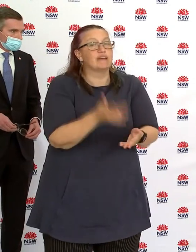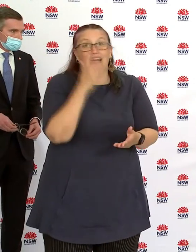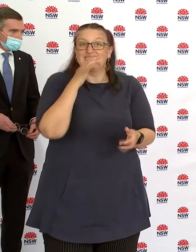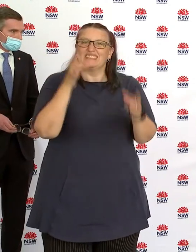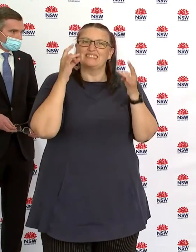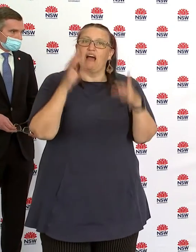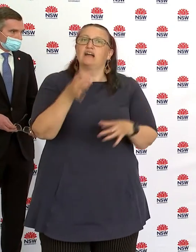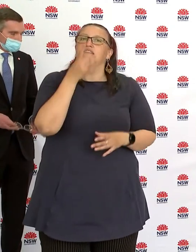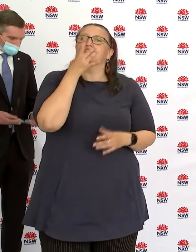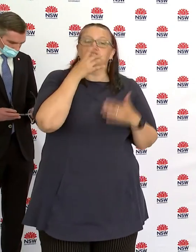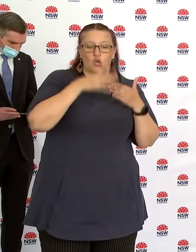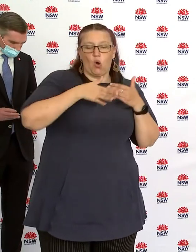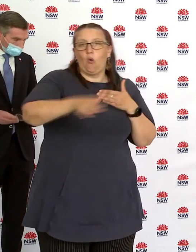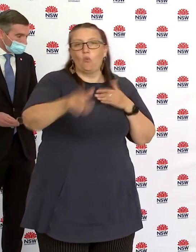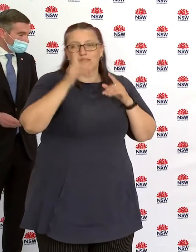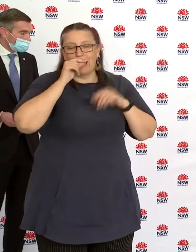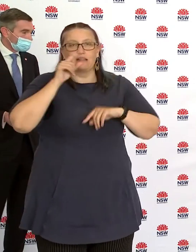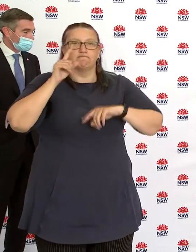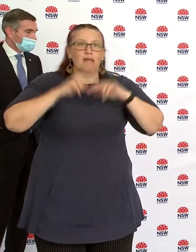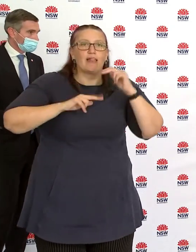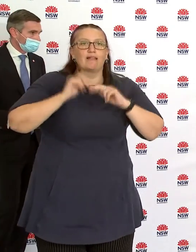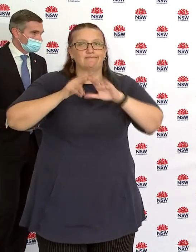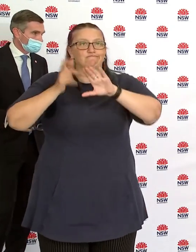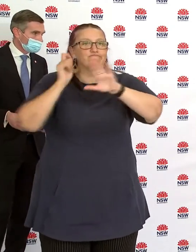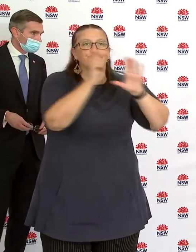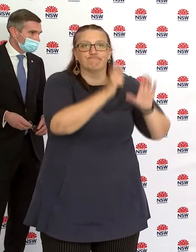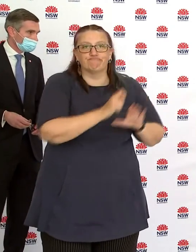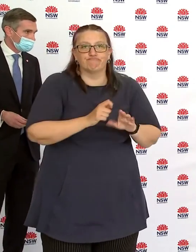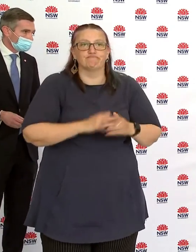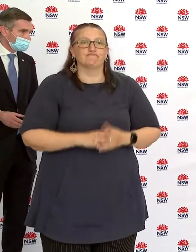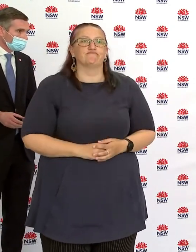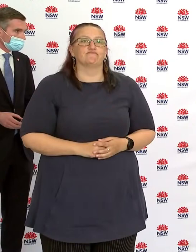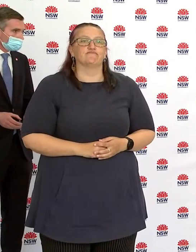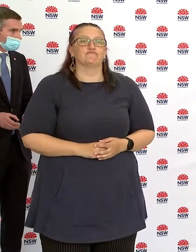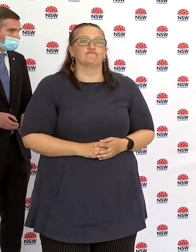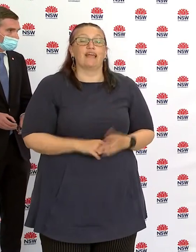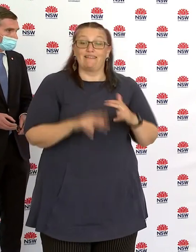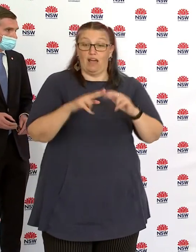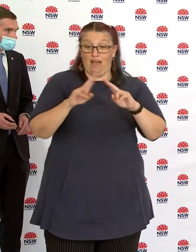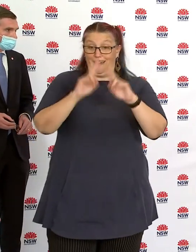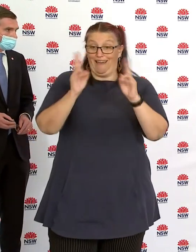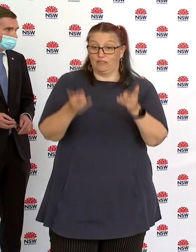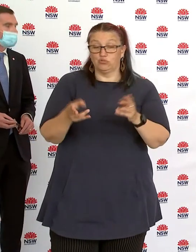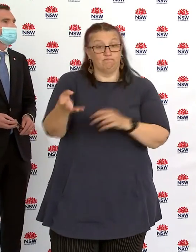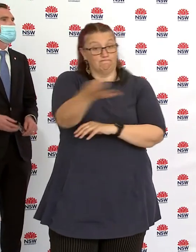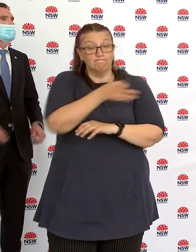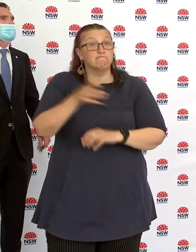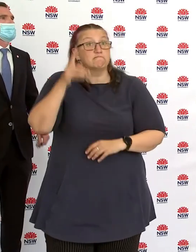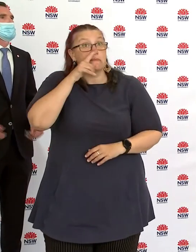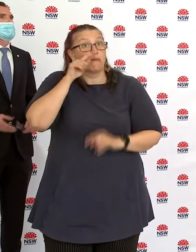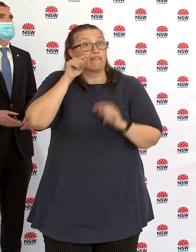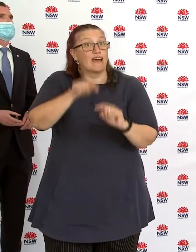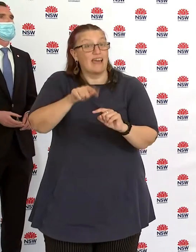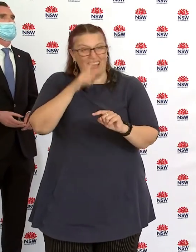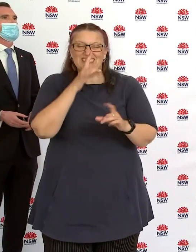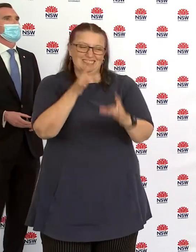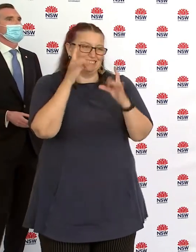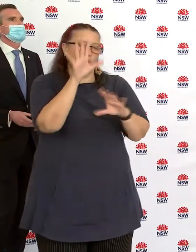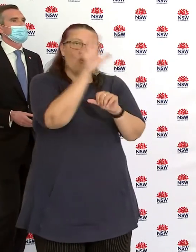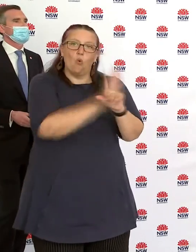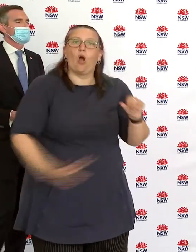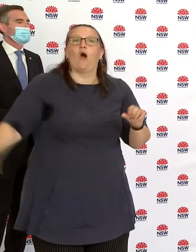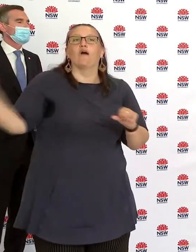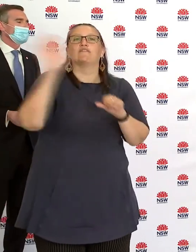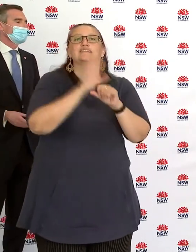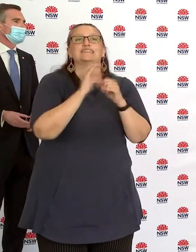Saturday onwards. In relation to non-occupied construction, it will allow construction to recommence right across the